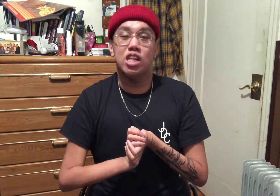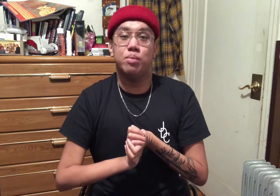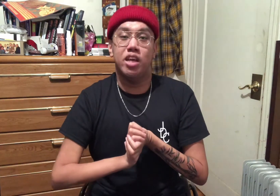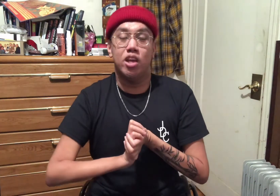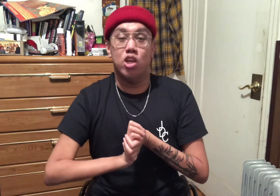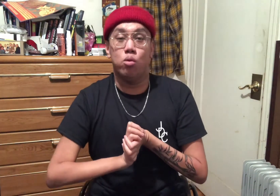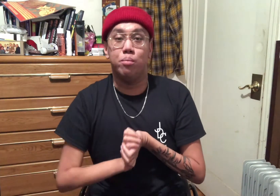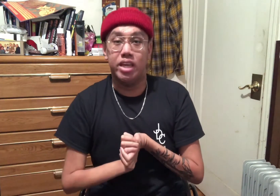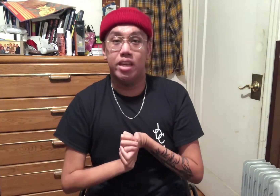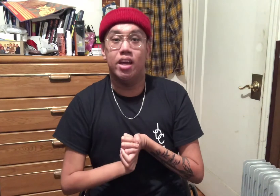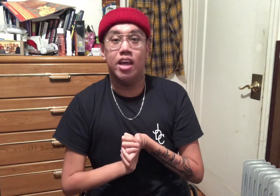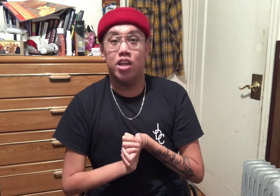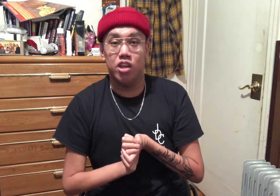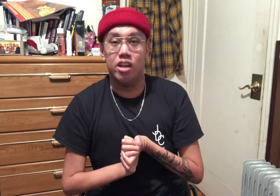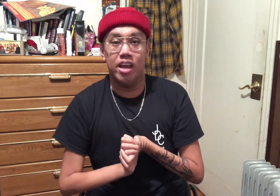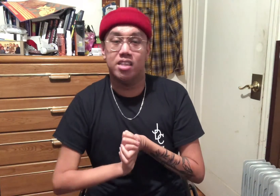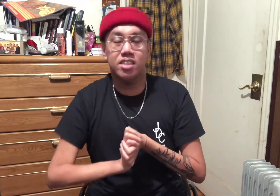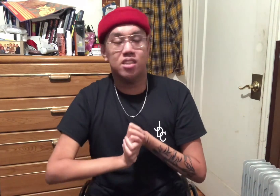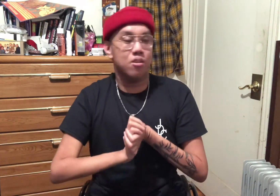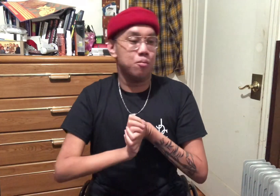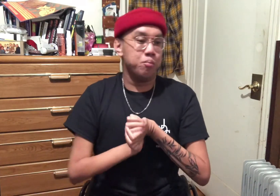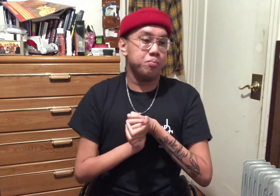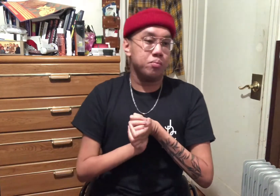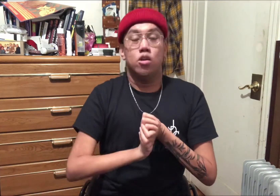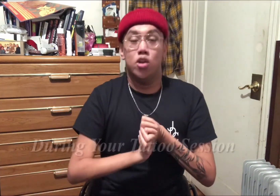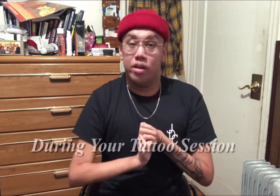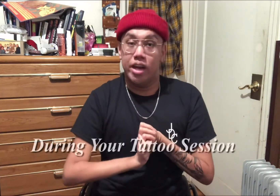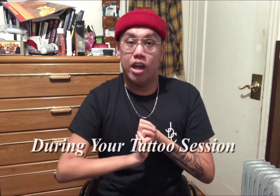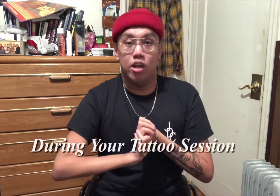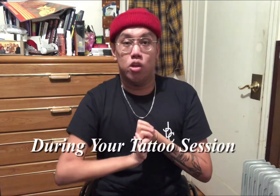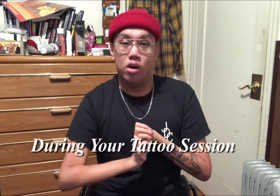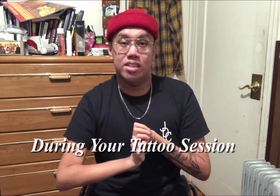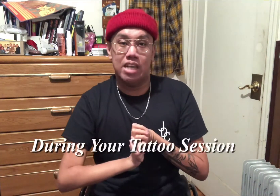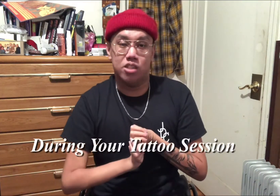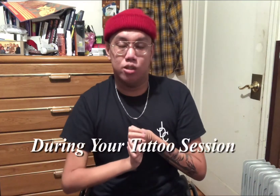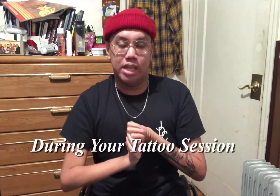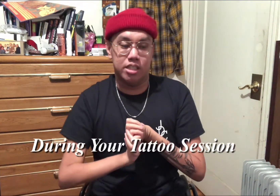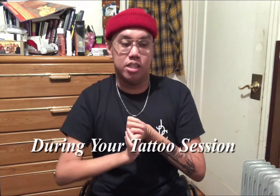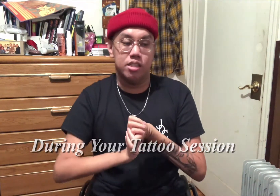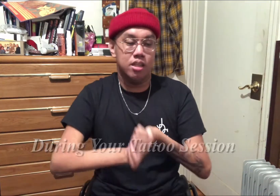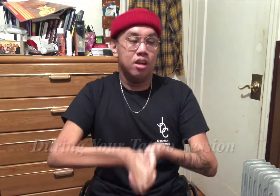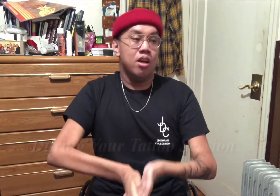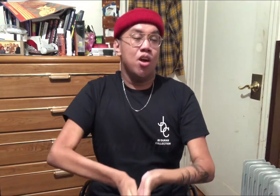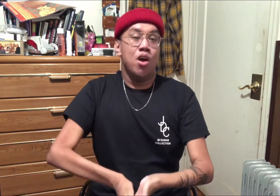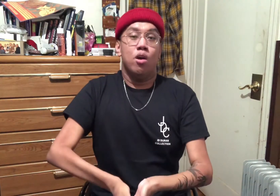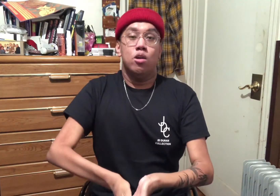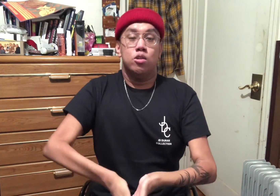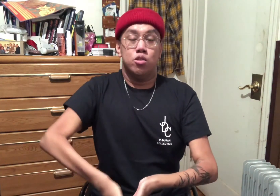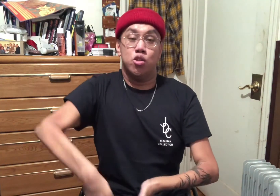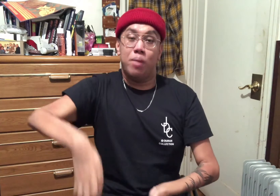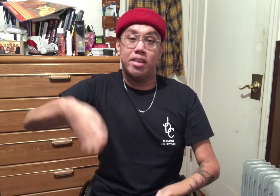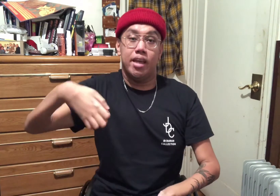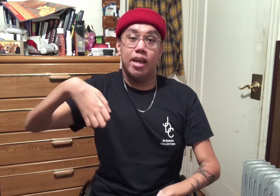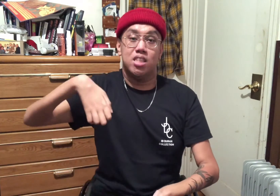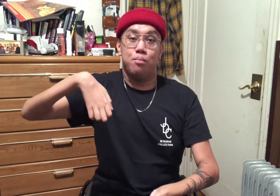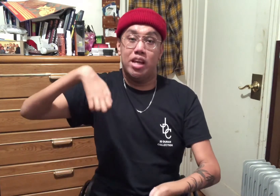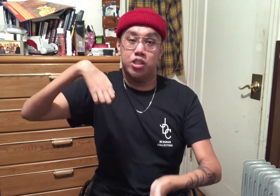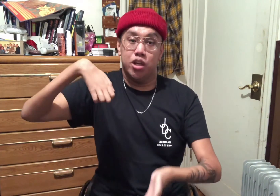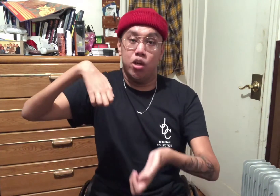me, you will be in good hands. During your tattoo sessions, two main things. Make sure you